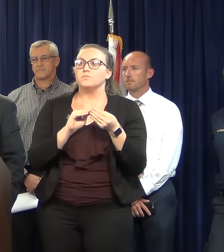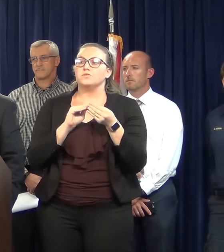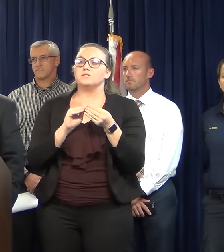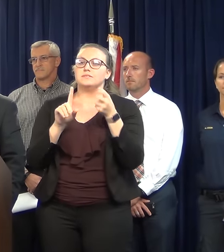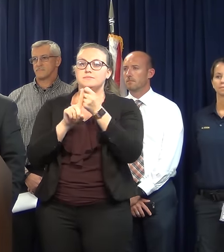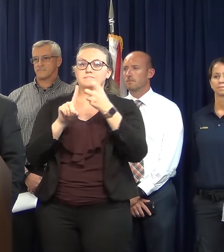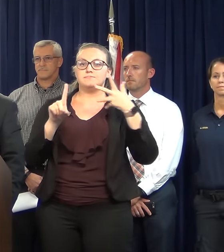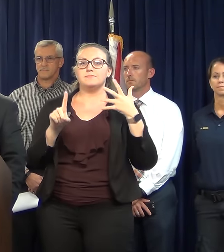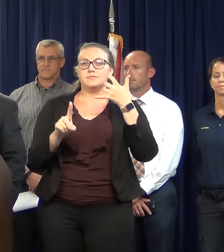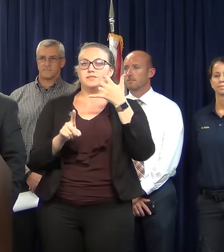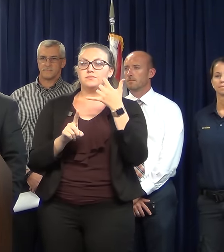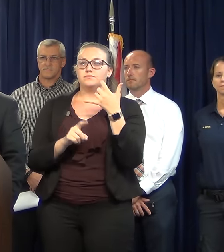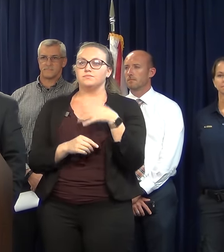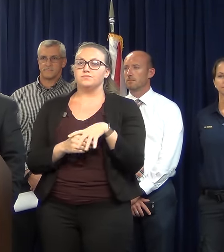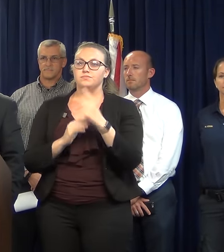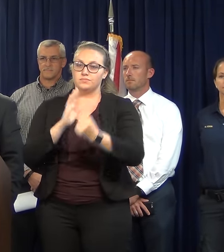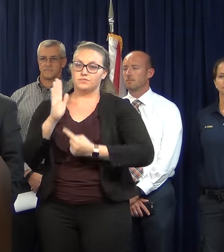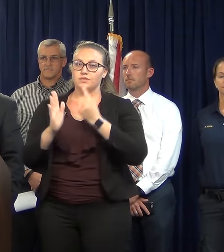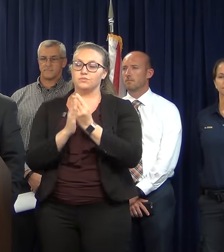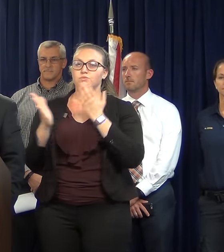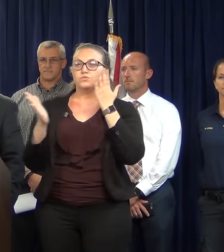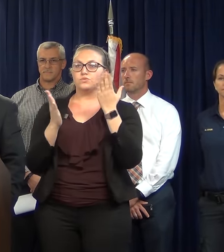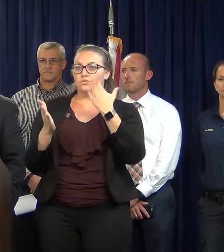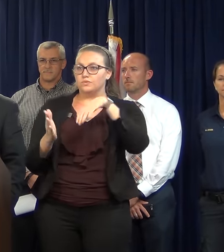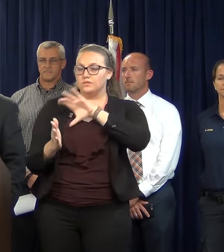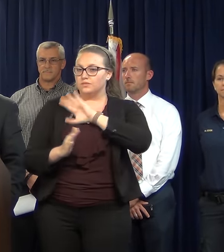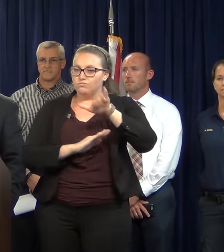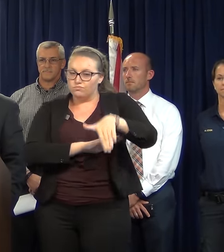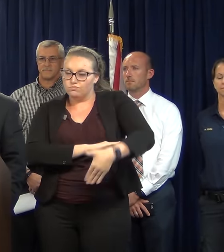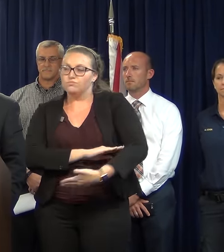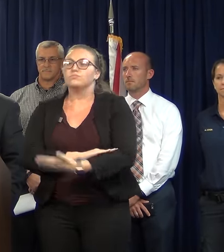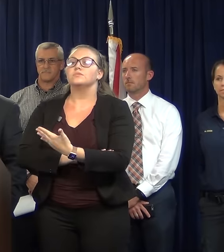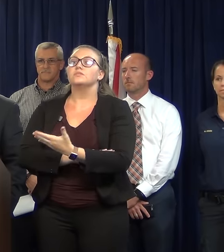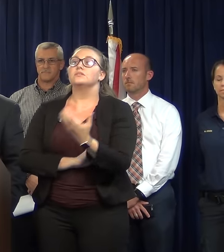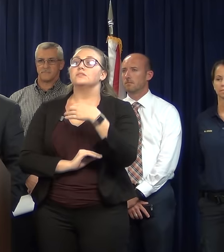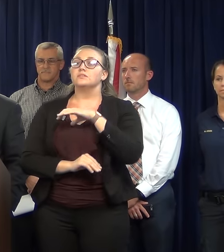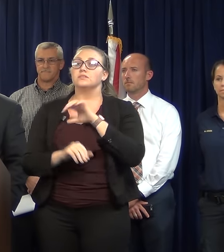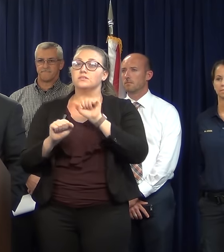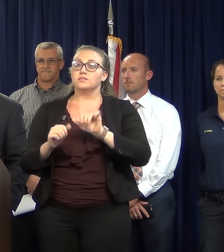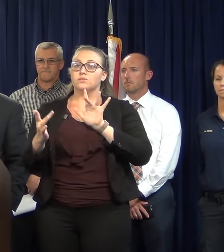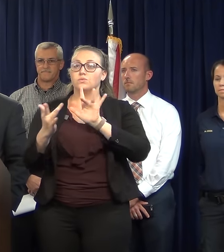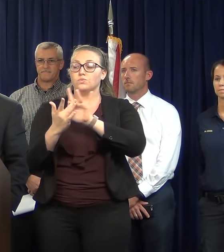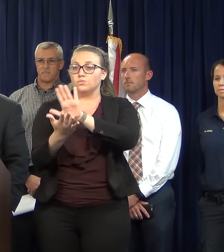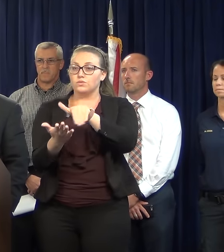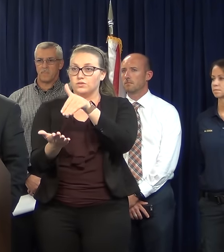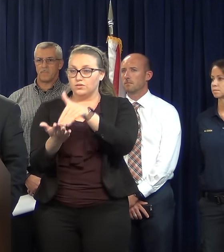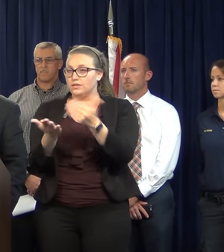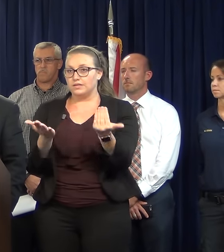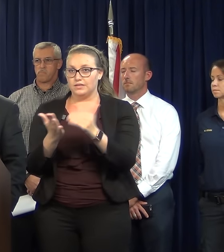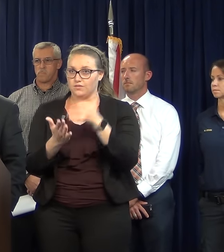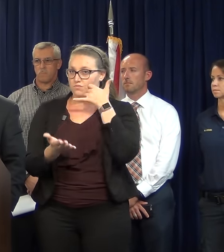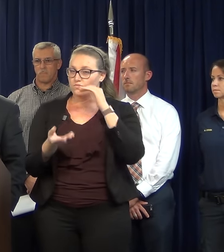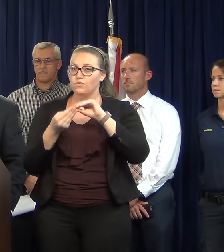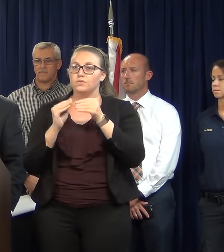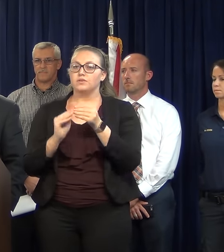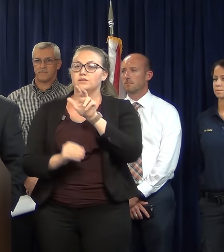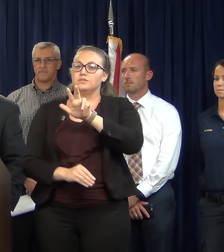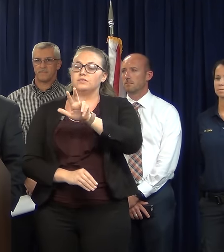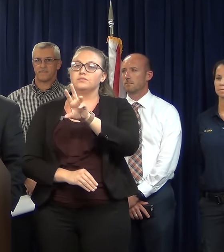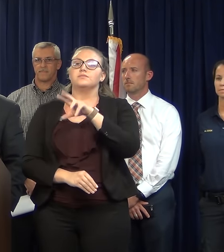serve citizens throughout the night, and citizens can reach the center once again at 630